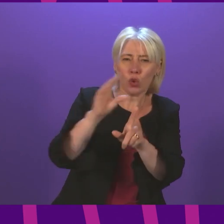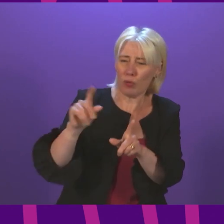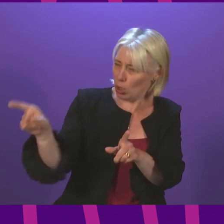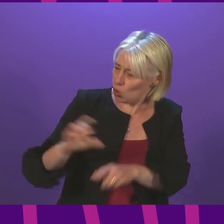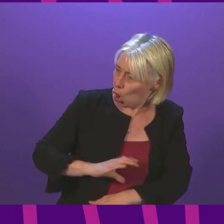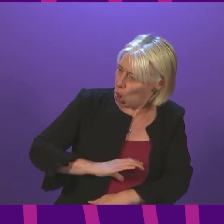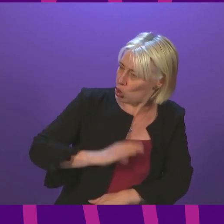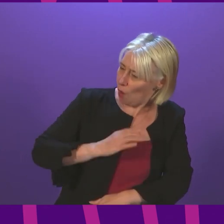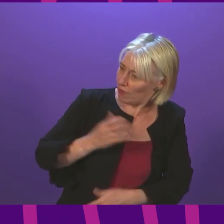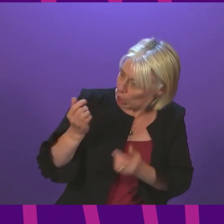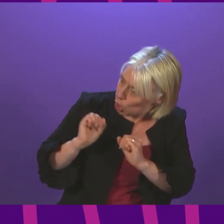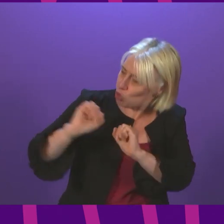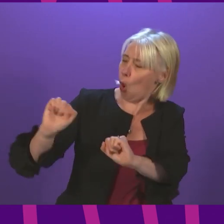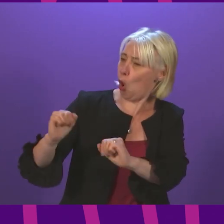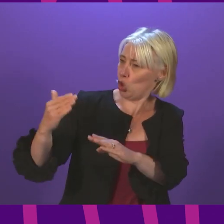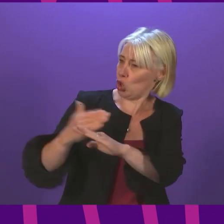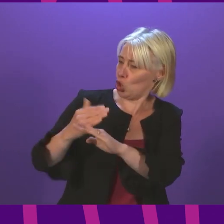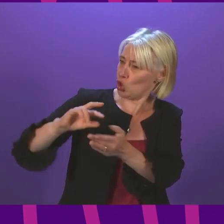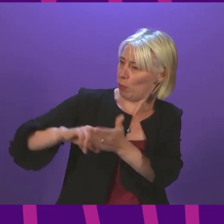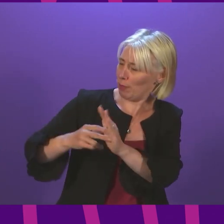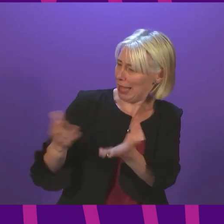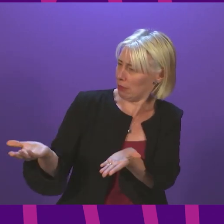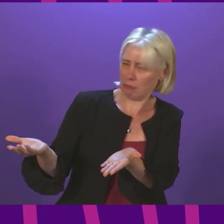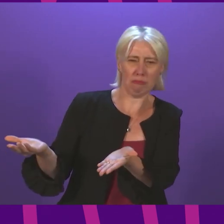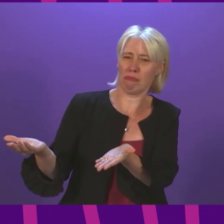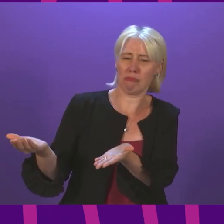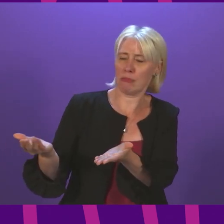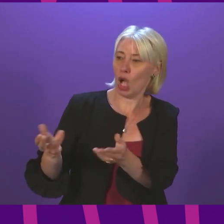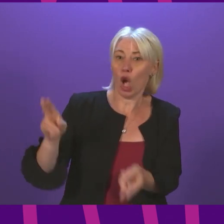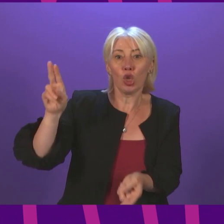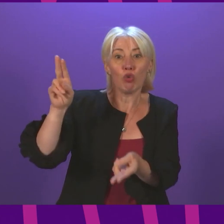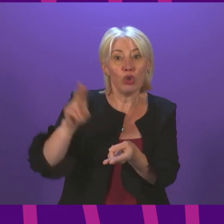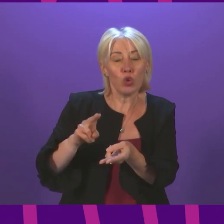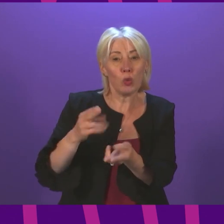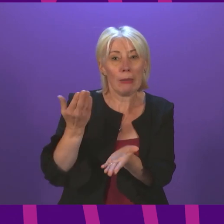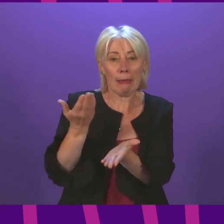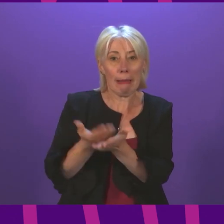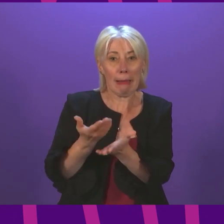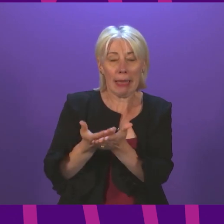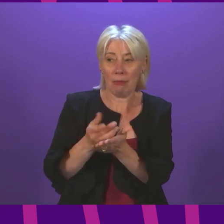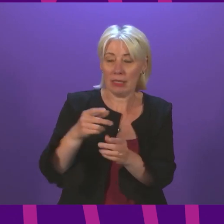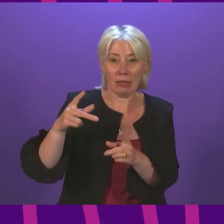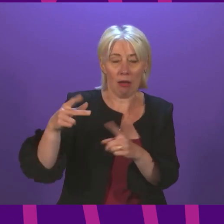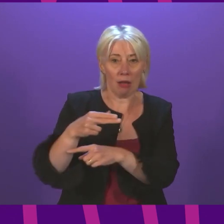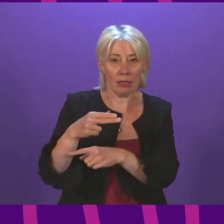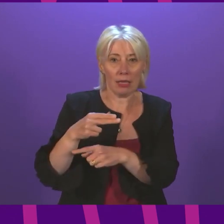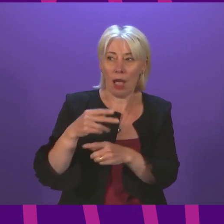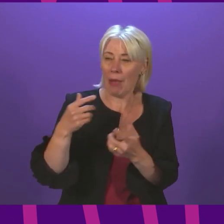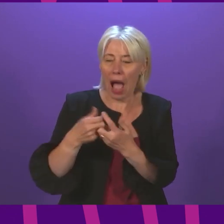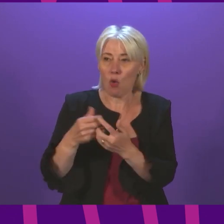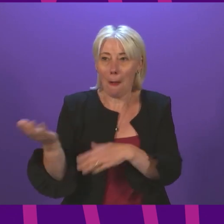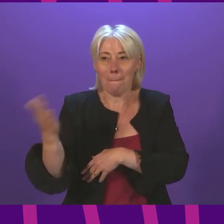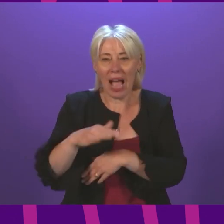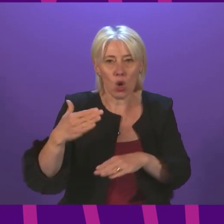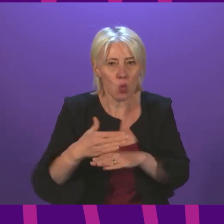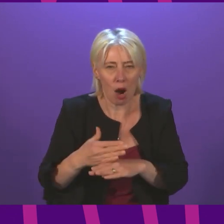confidence in their own jobs plan that we've heard about today, to reduce the claimant count and to save money by getting people into work.